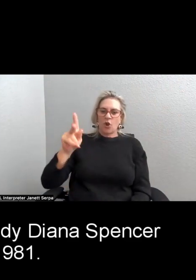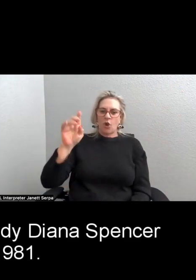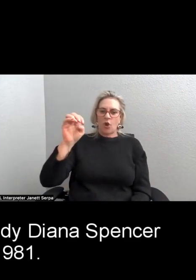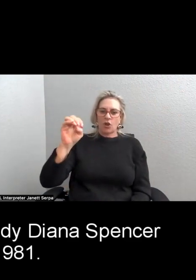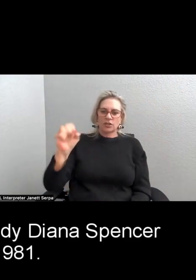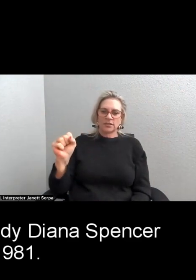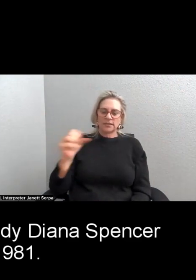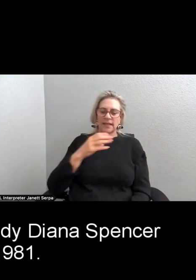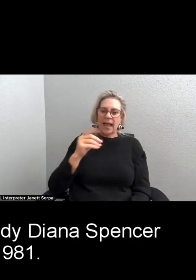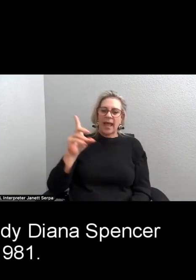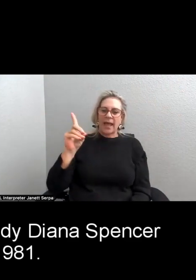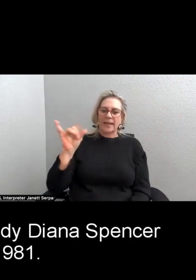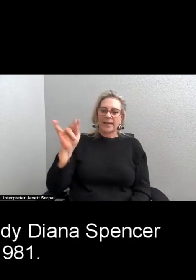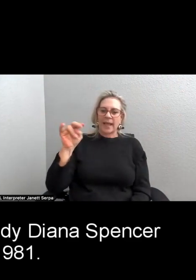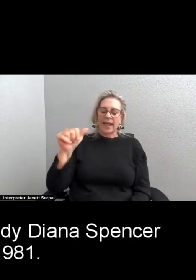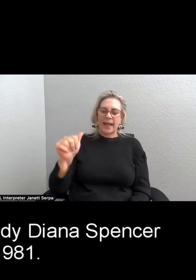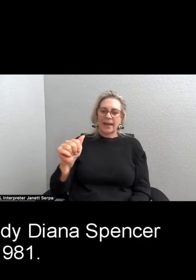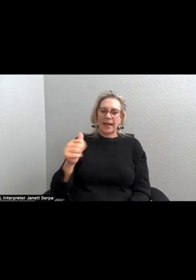1981.